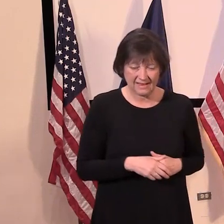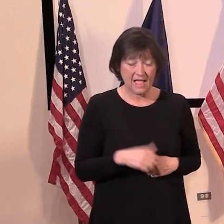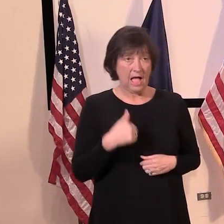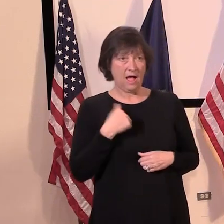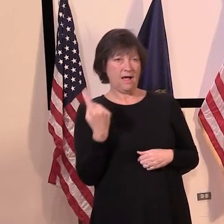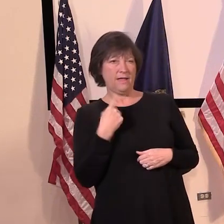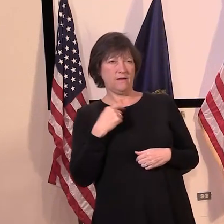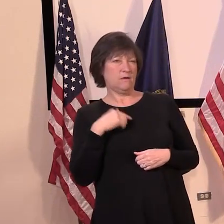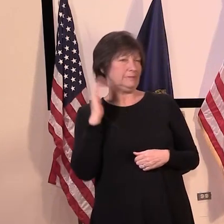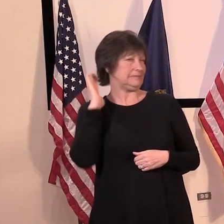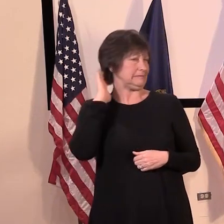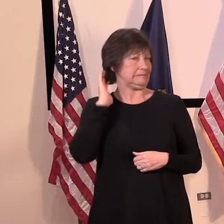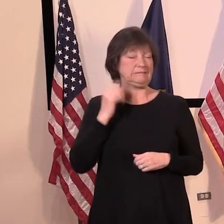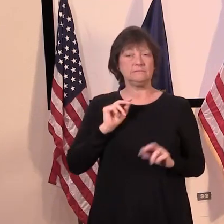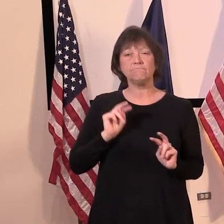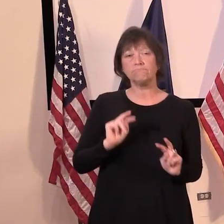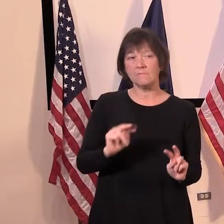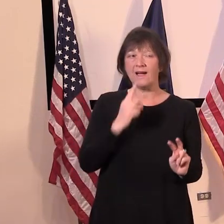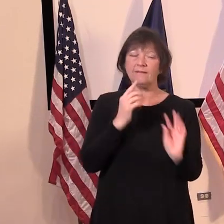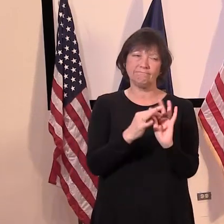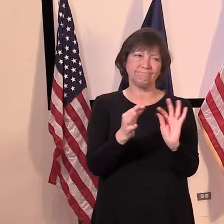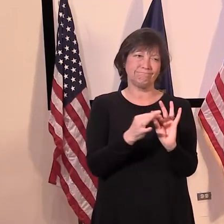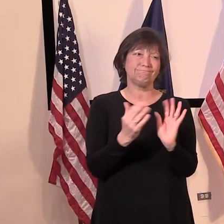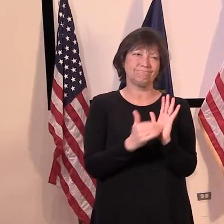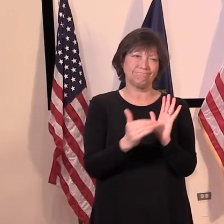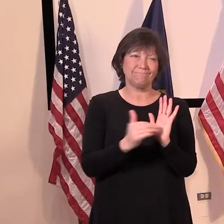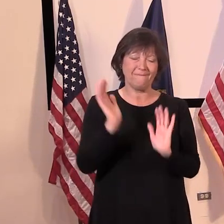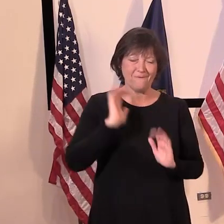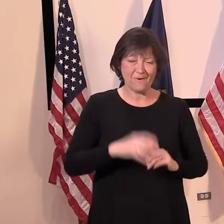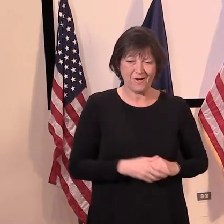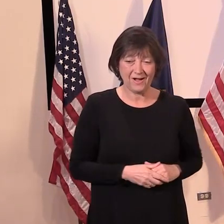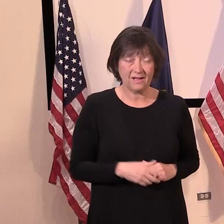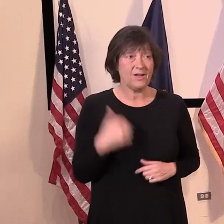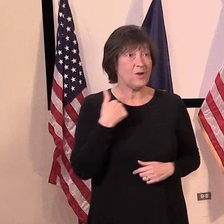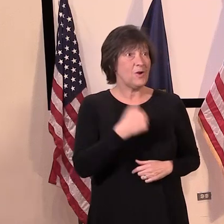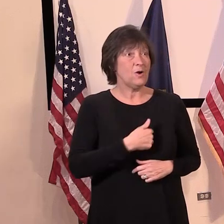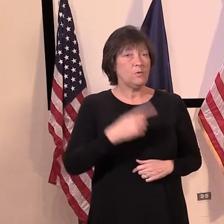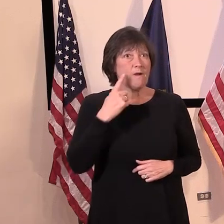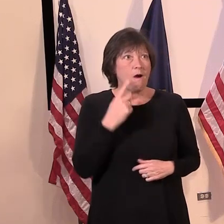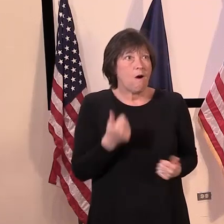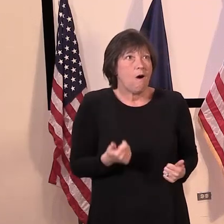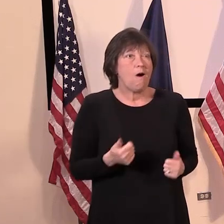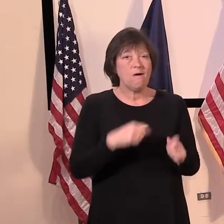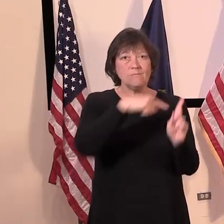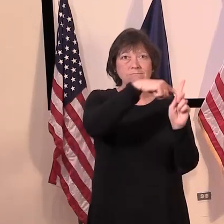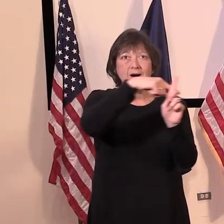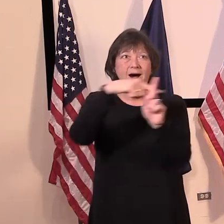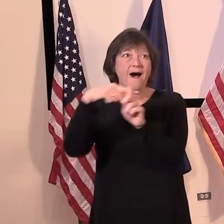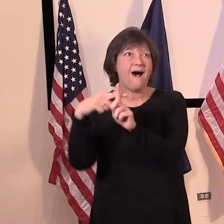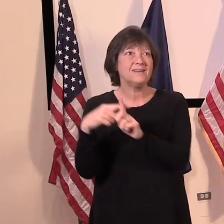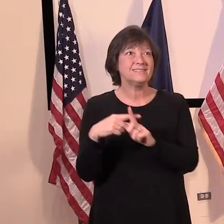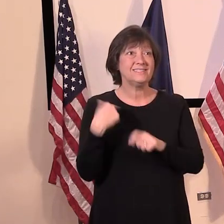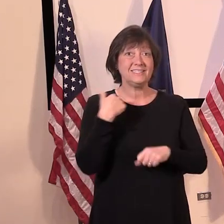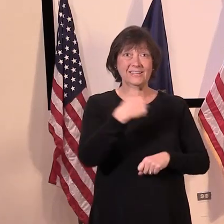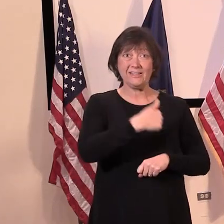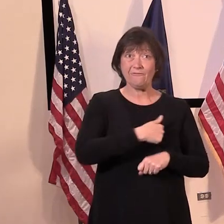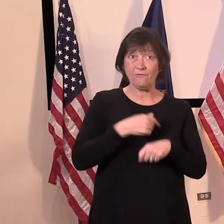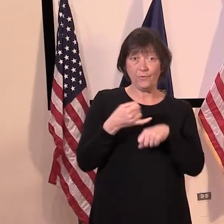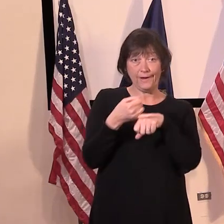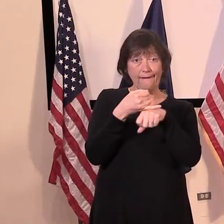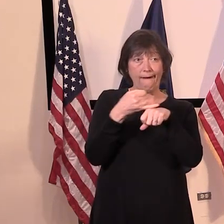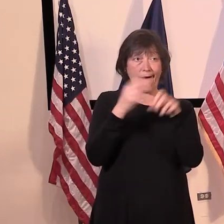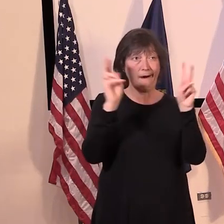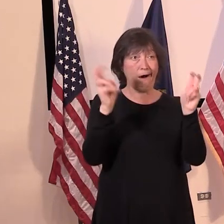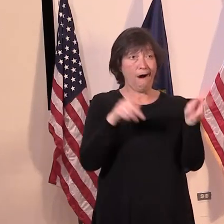my eye on and I've mentioned this before, but as we have all this good news, uh, here in Vermont, we're not an island, uh, and